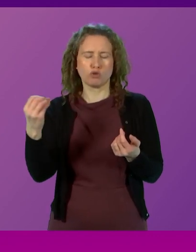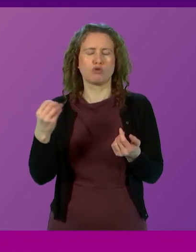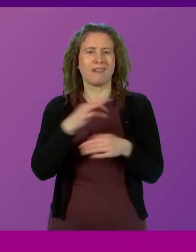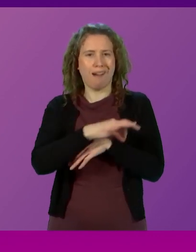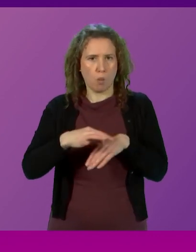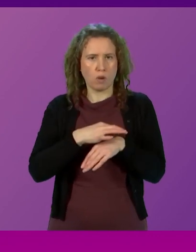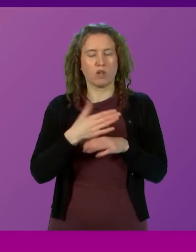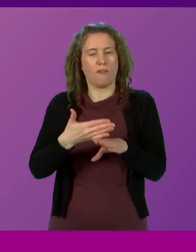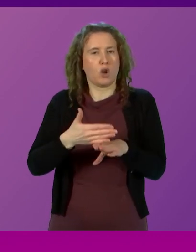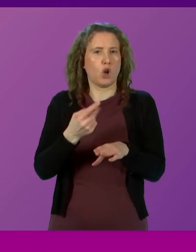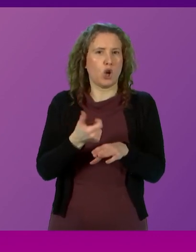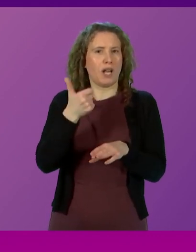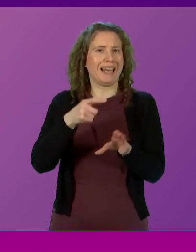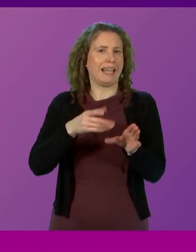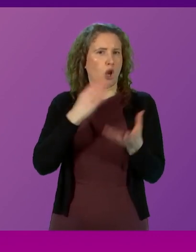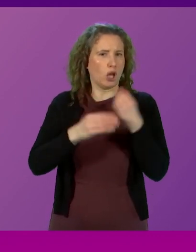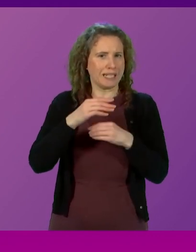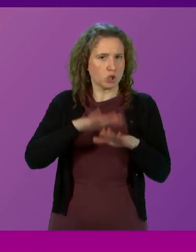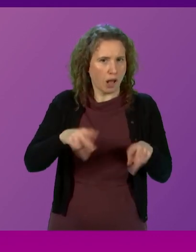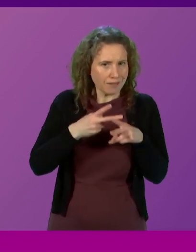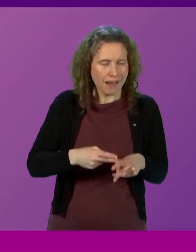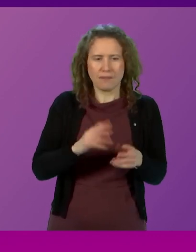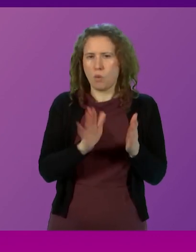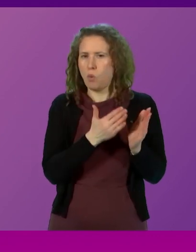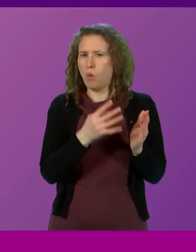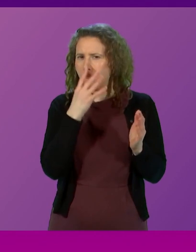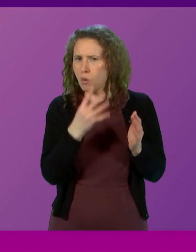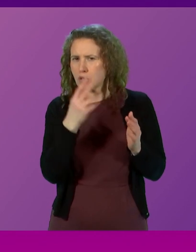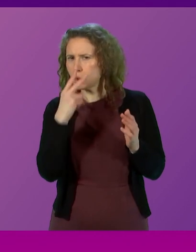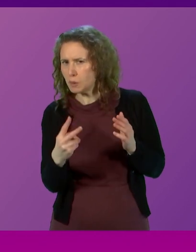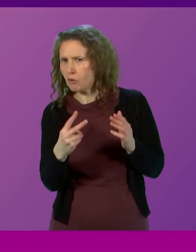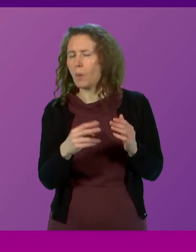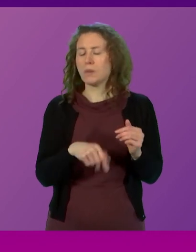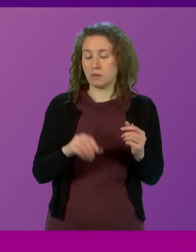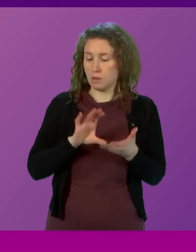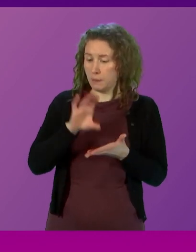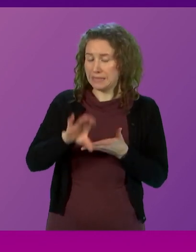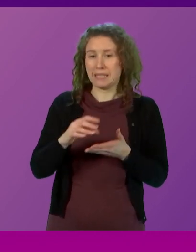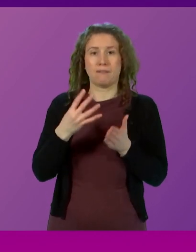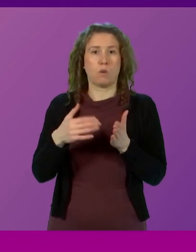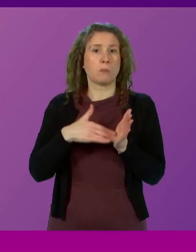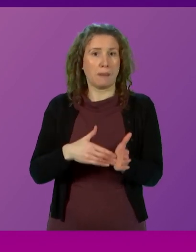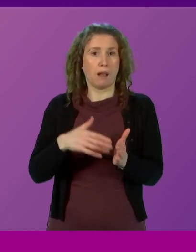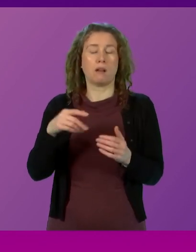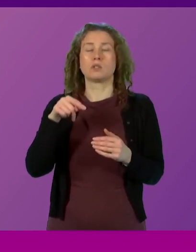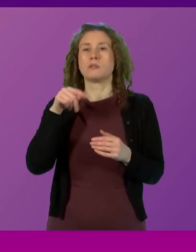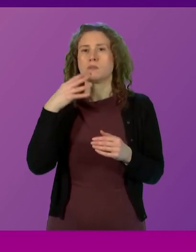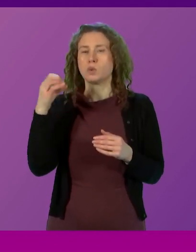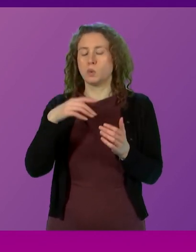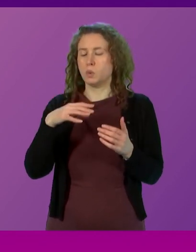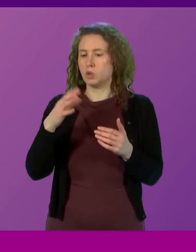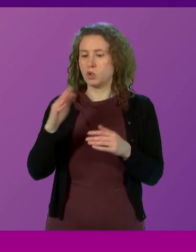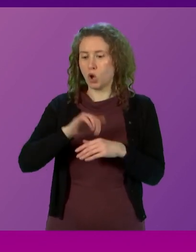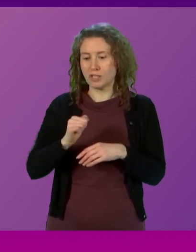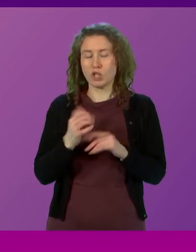to all three- and four-year-olds and eligible two-year-olds, committing £200 million to the Scottish Attainment Challenge to deliver